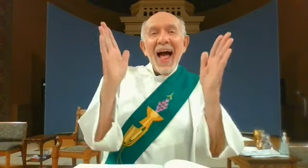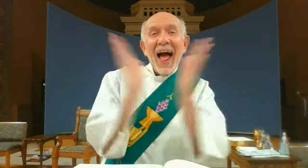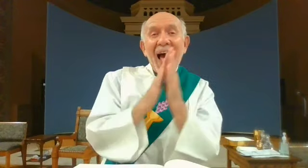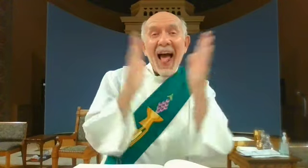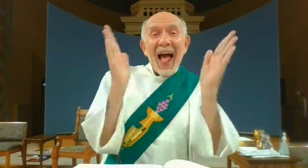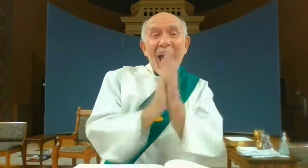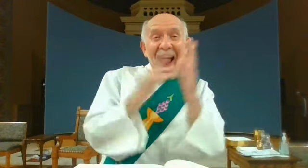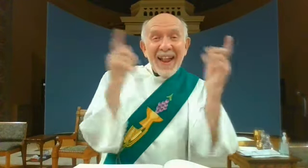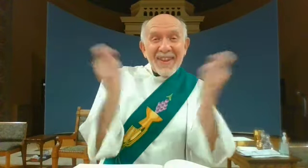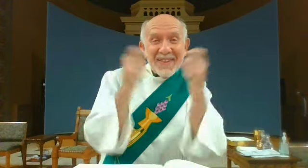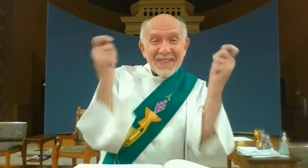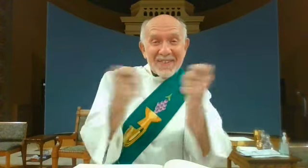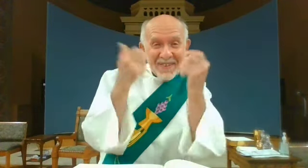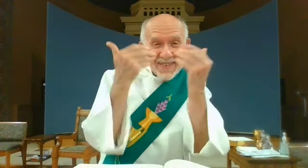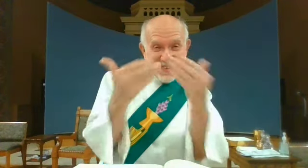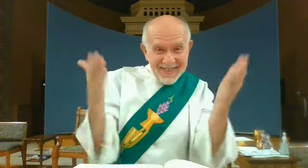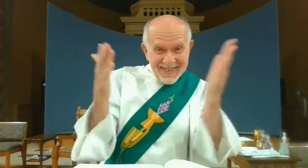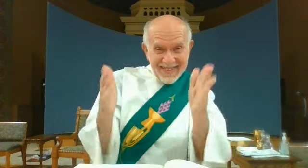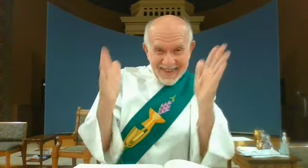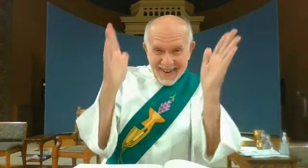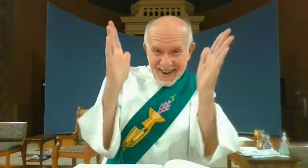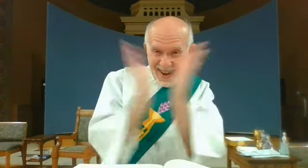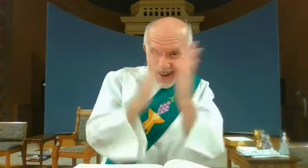alleluia alleluia